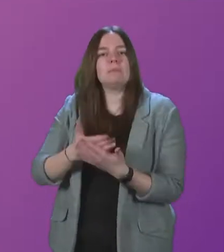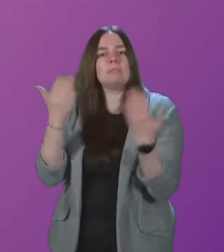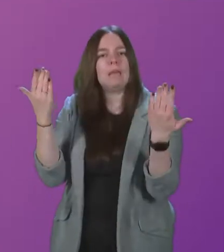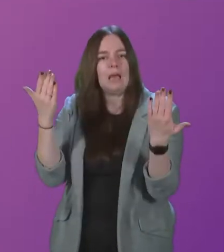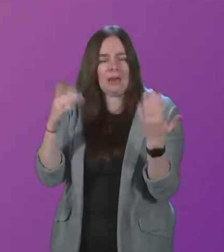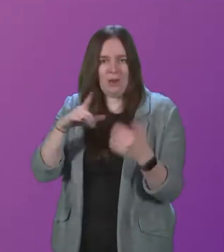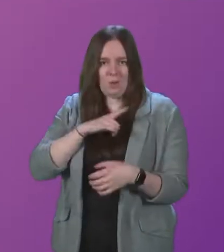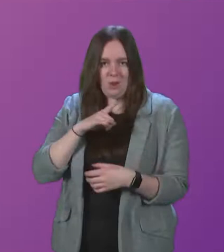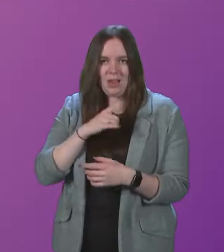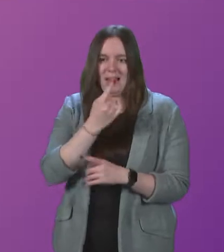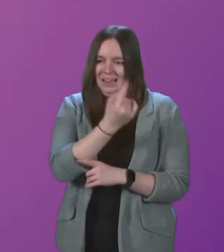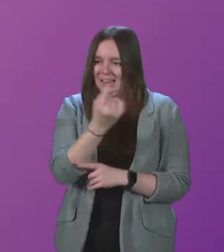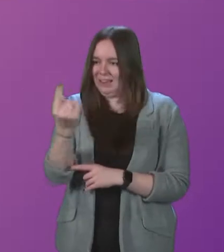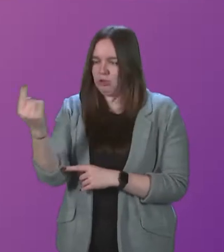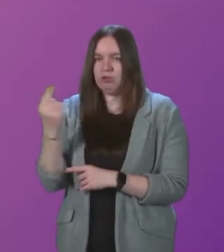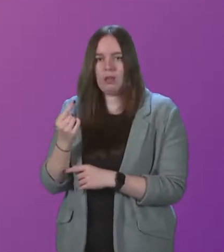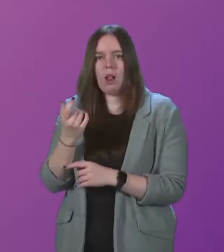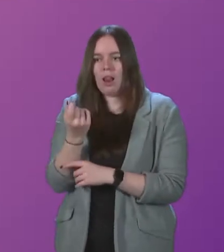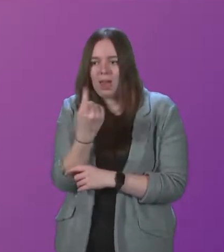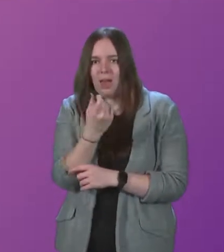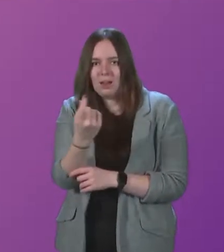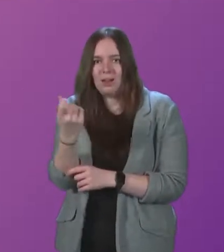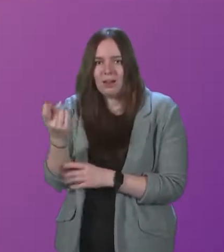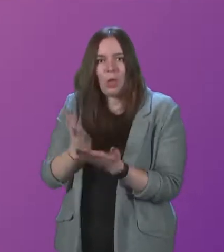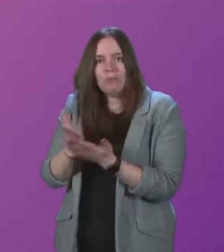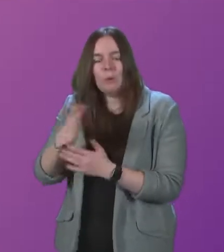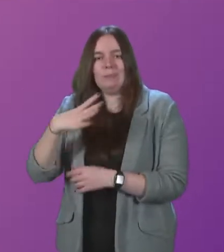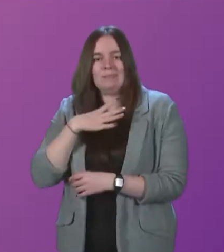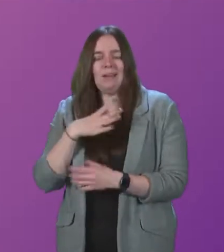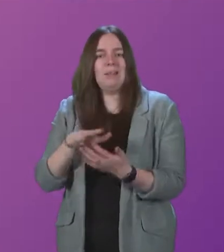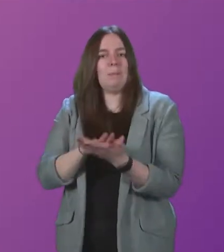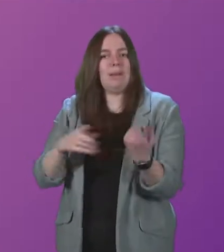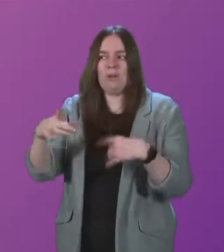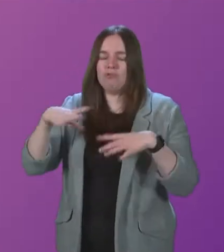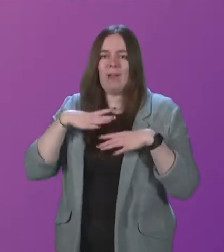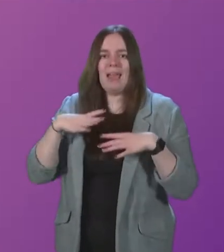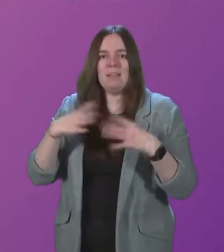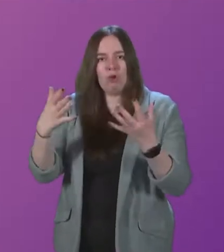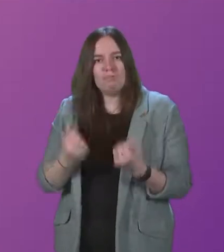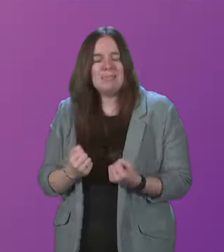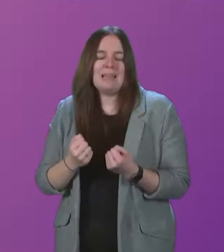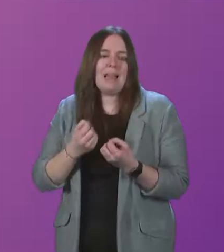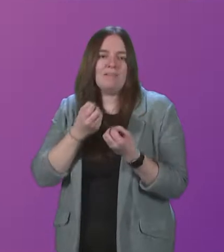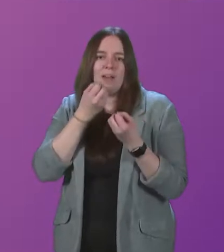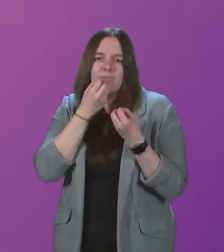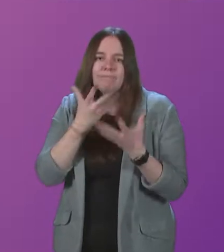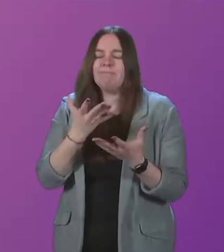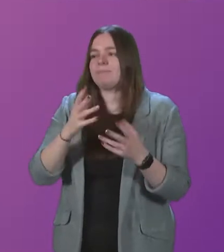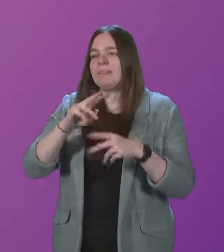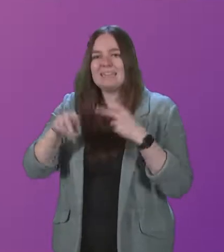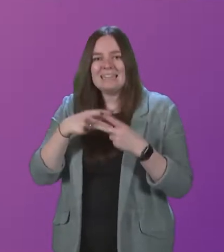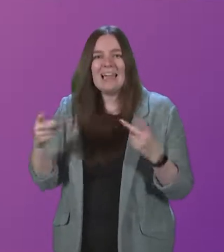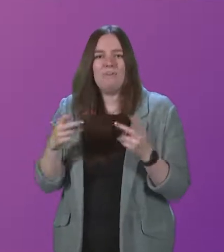candle is lit during the Sundays of Advent, so we get ready to receive the wonderful gift of the Messiah,